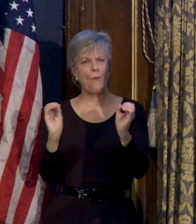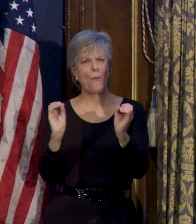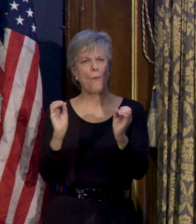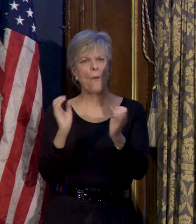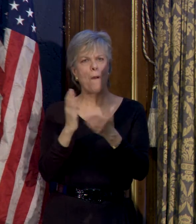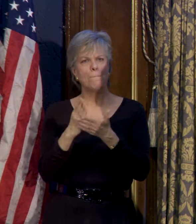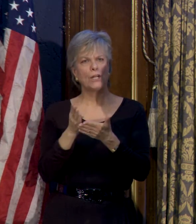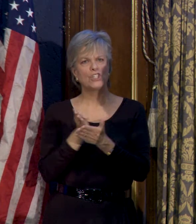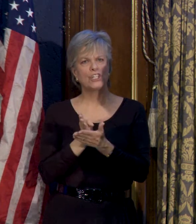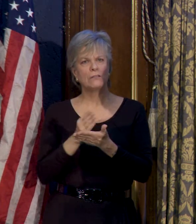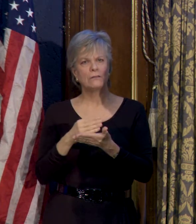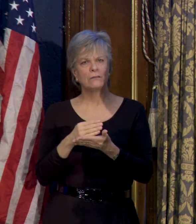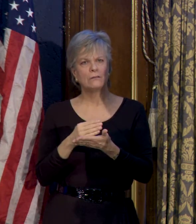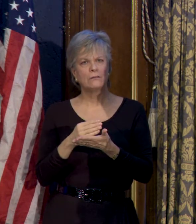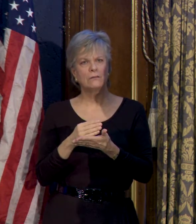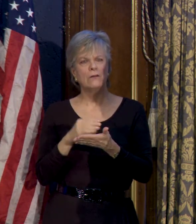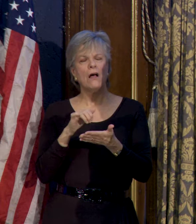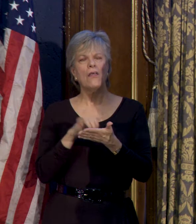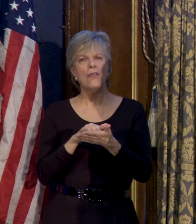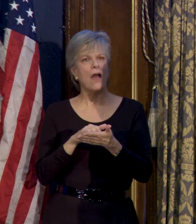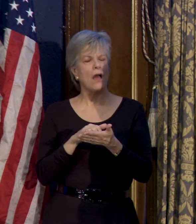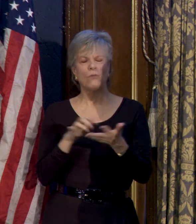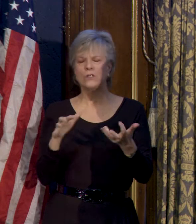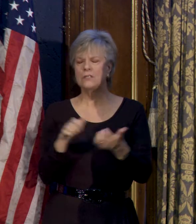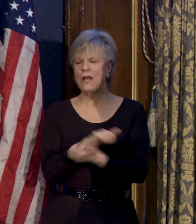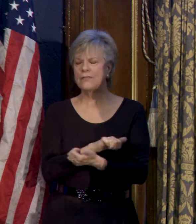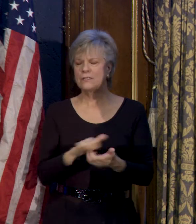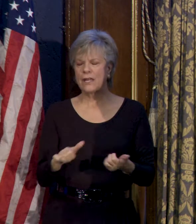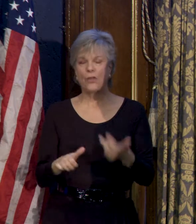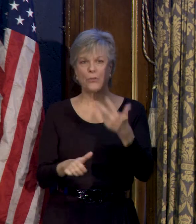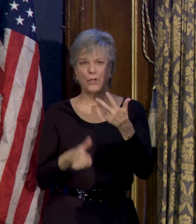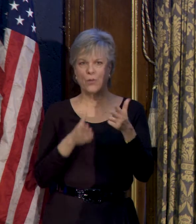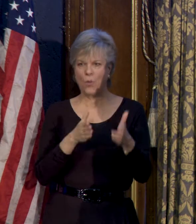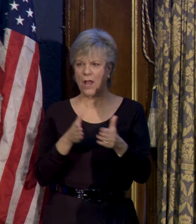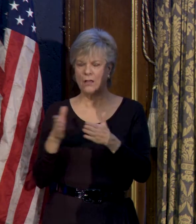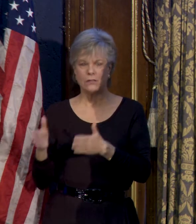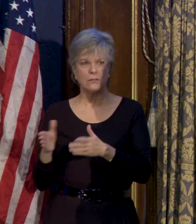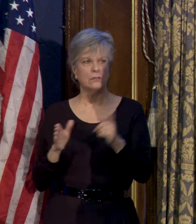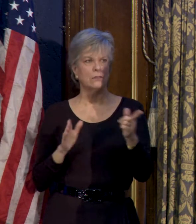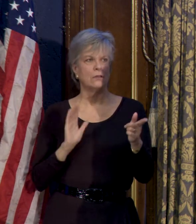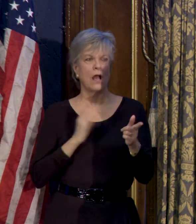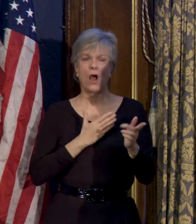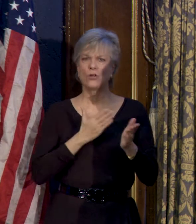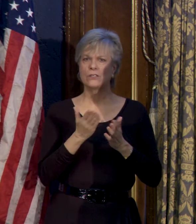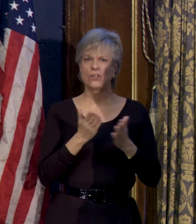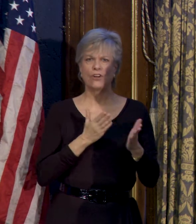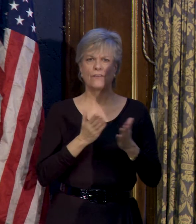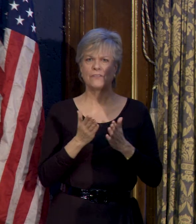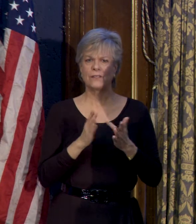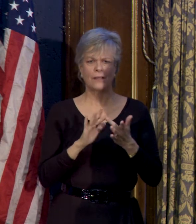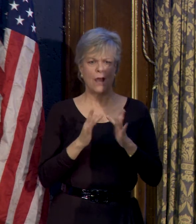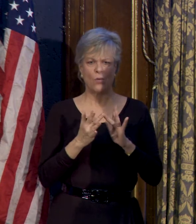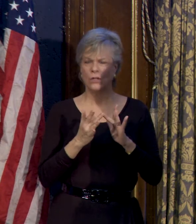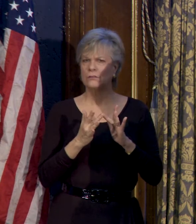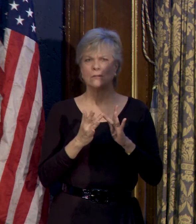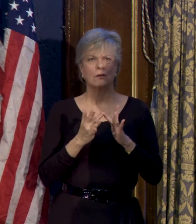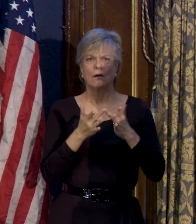And that was devastating in three important respects. First of all, our social service networks